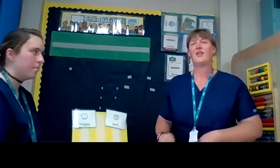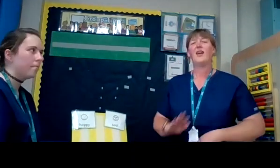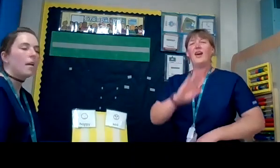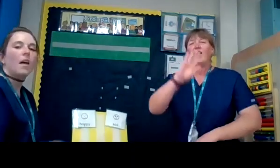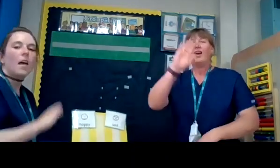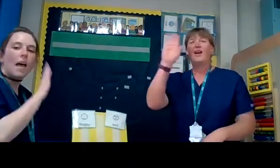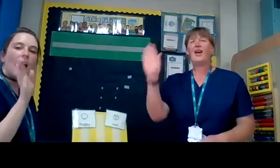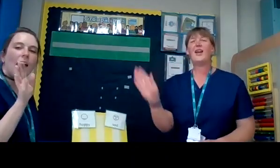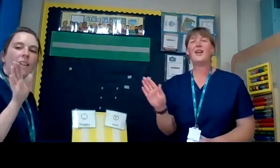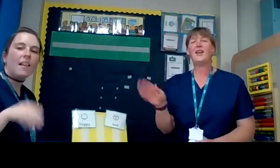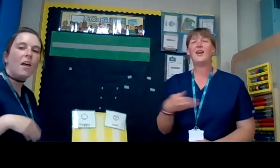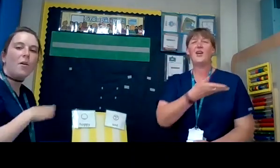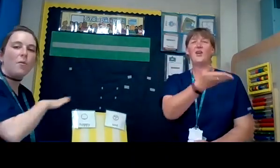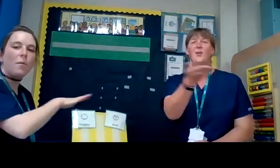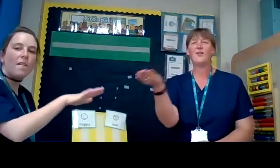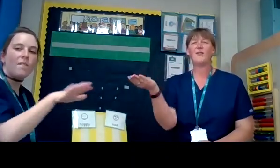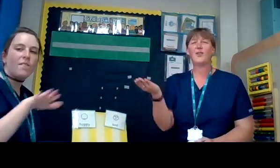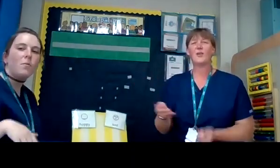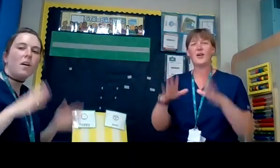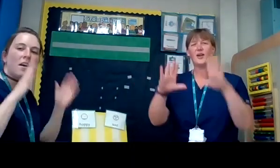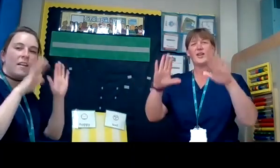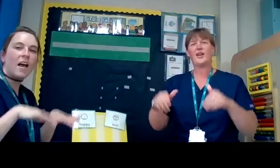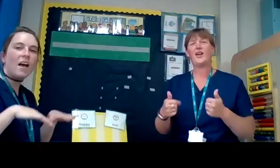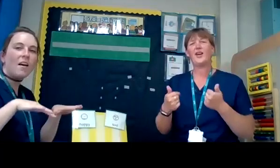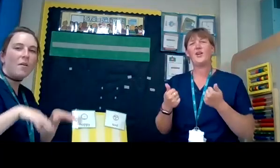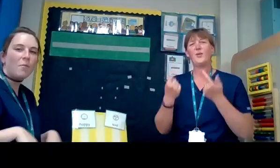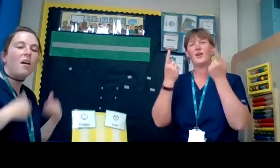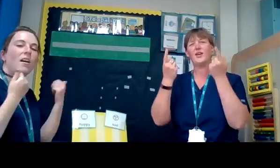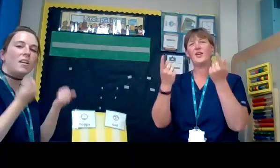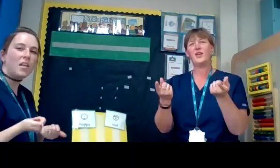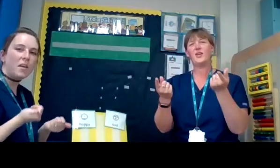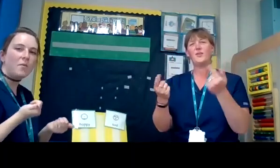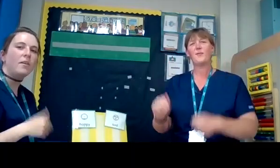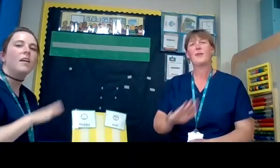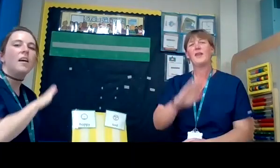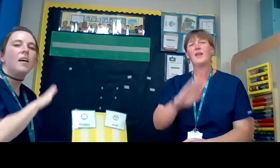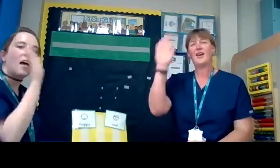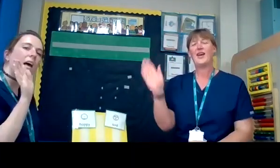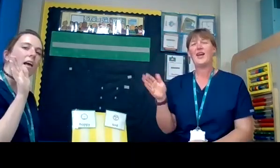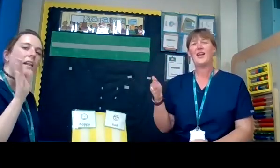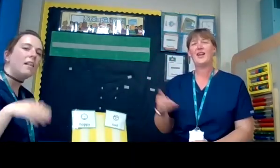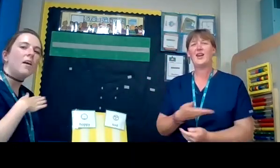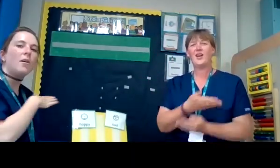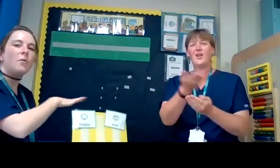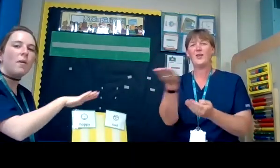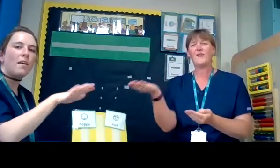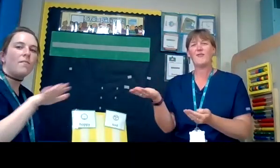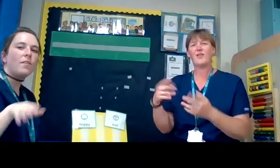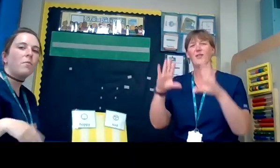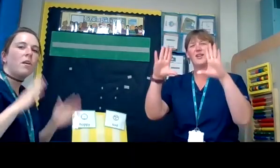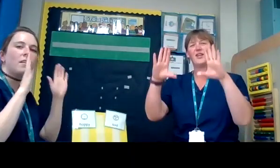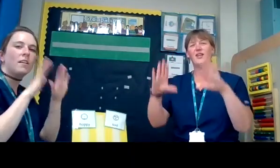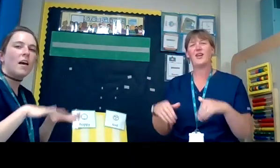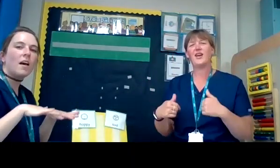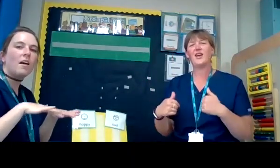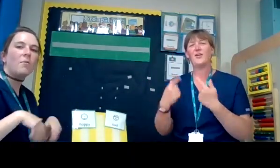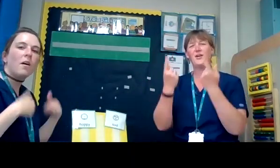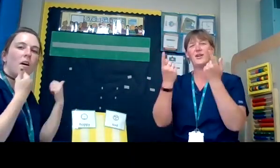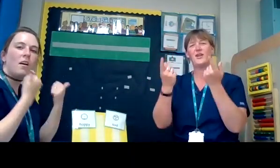hello everyone how are you hello everyone how are